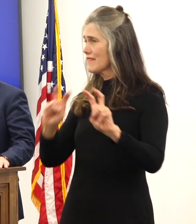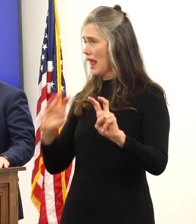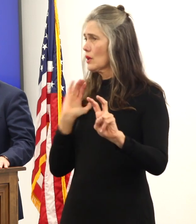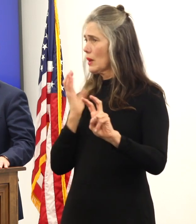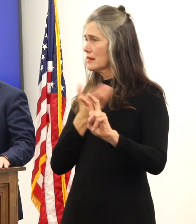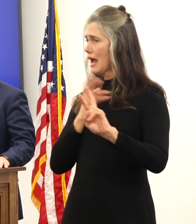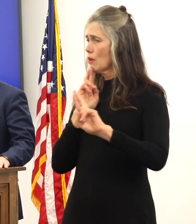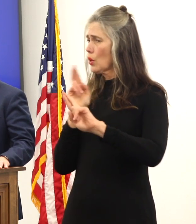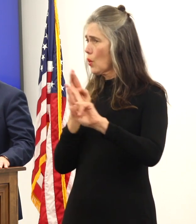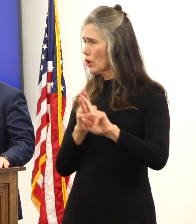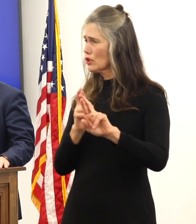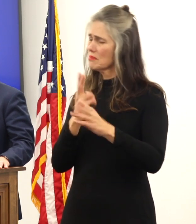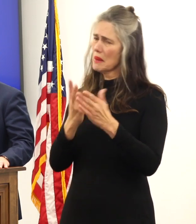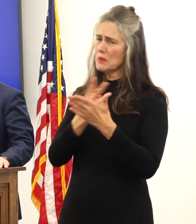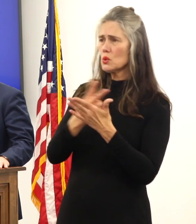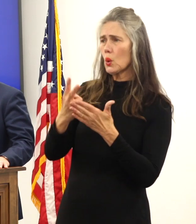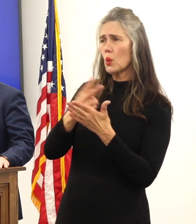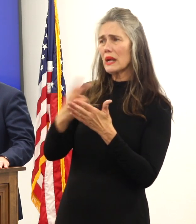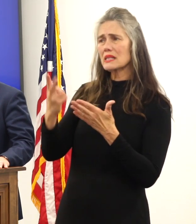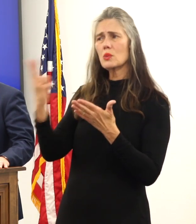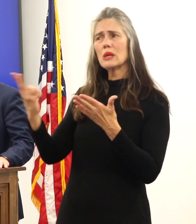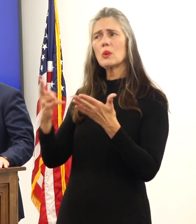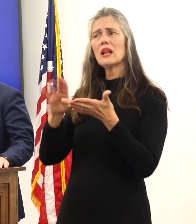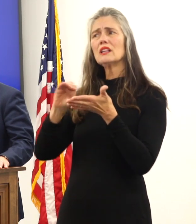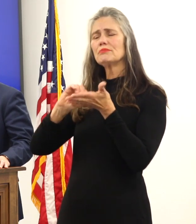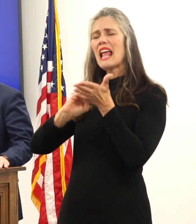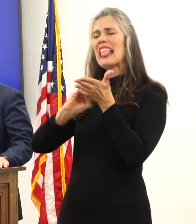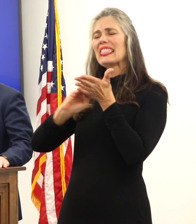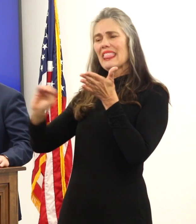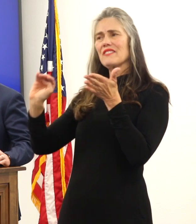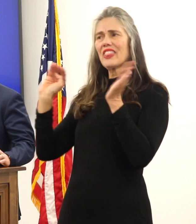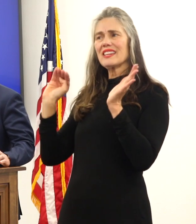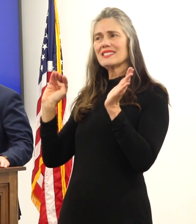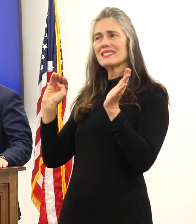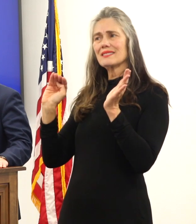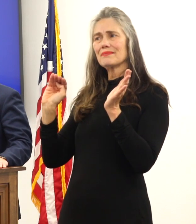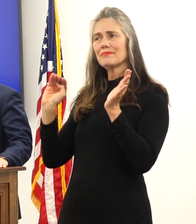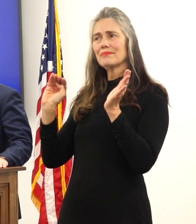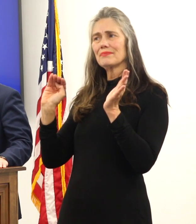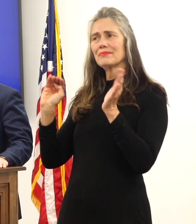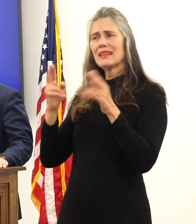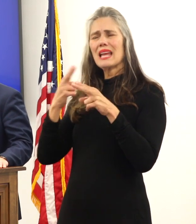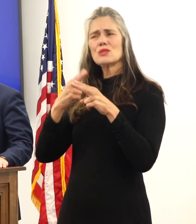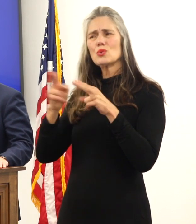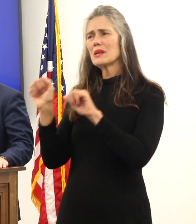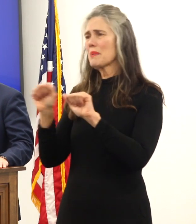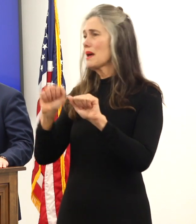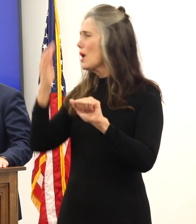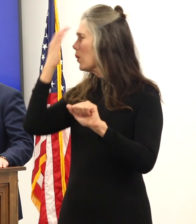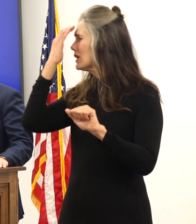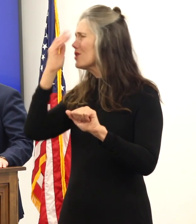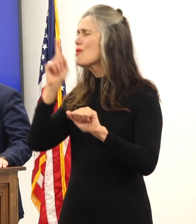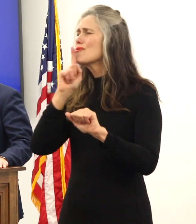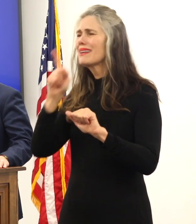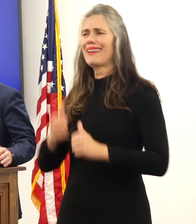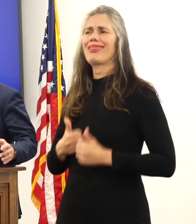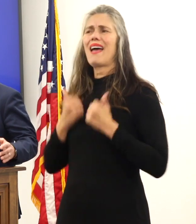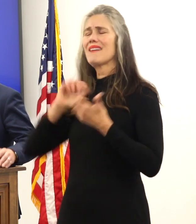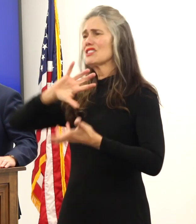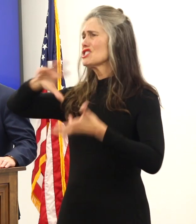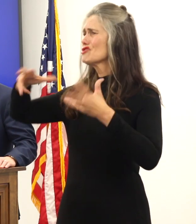when we will lift this as soon as we can because we know the incredible disruption it is to not only to people's lives